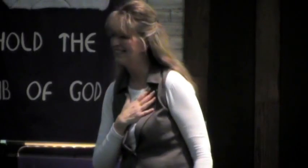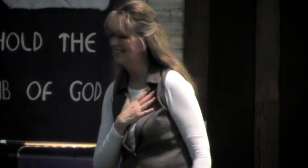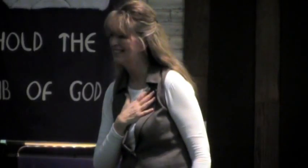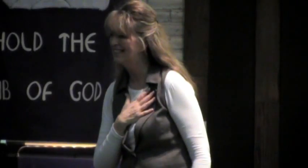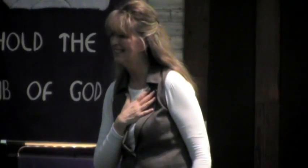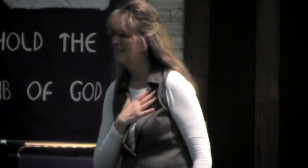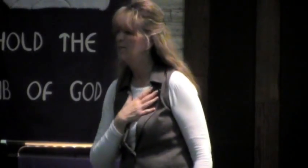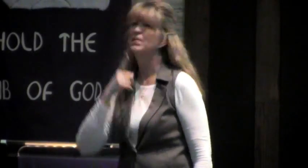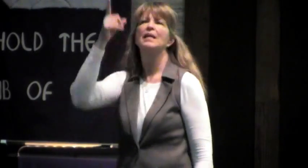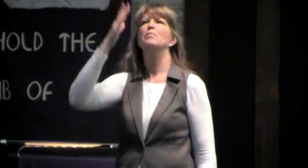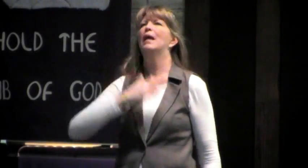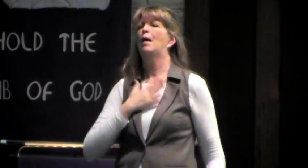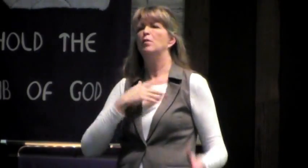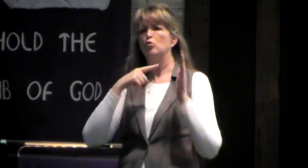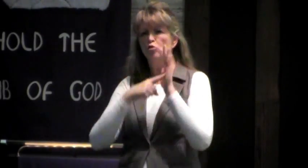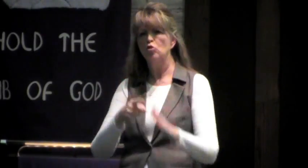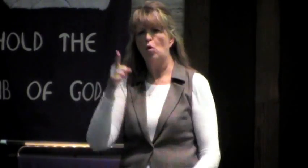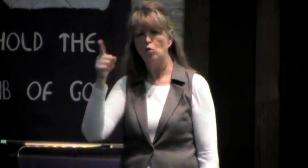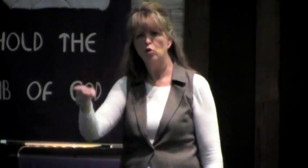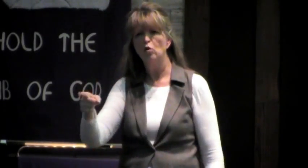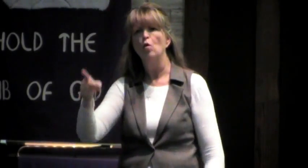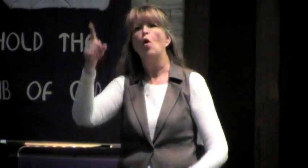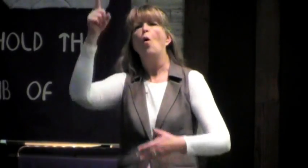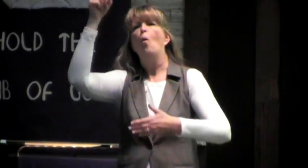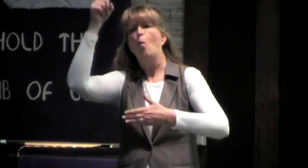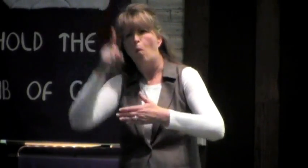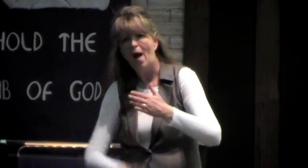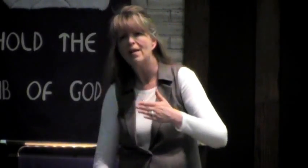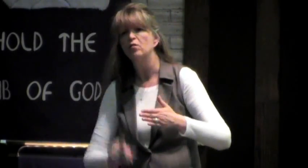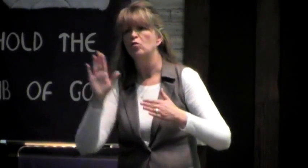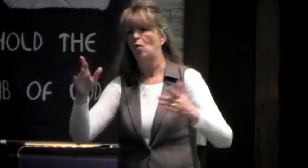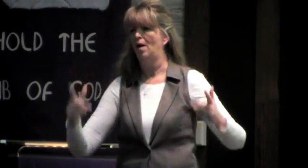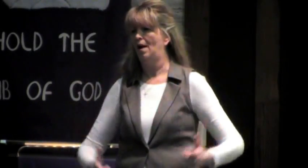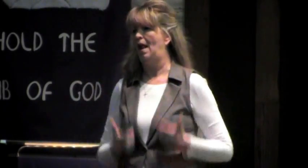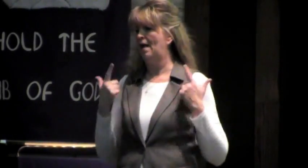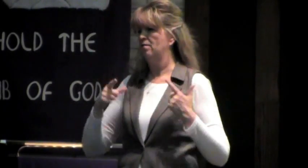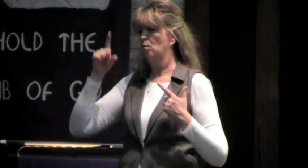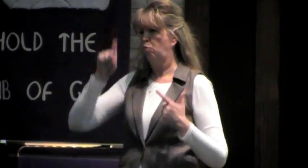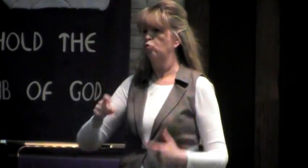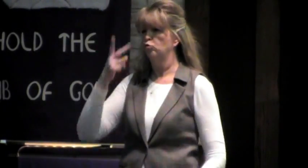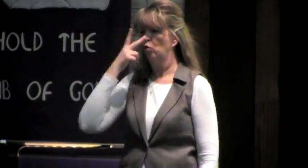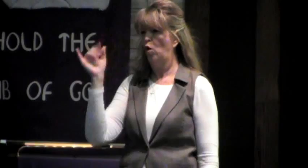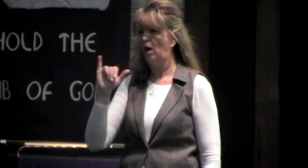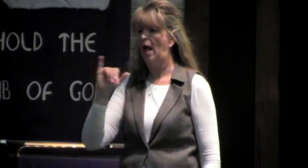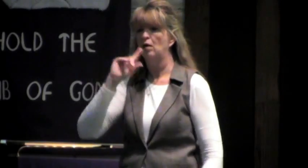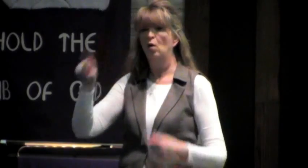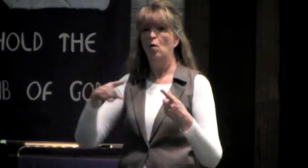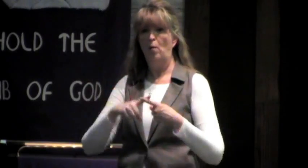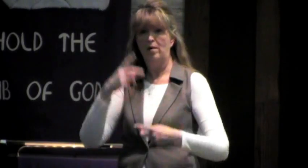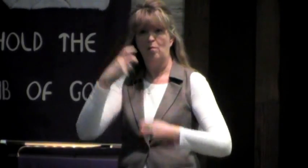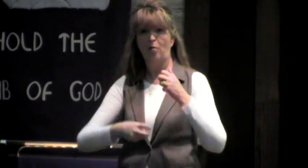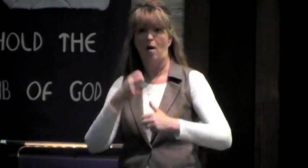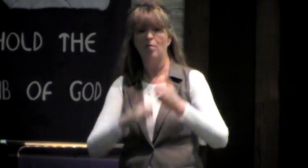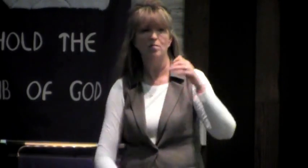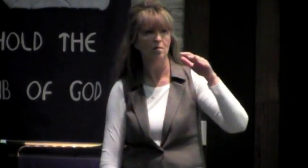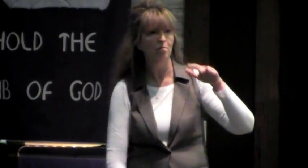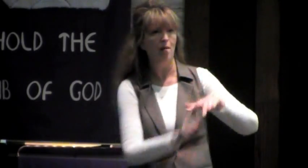His grace. God will show you what your life is supposed to look like.